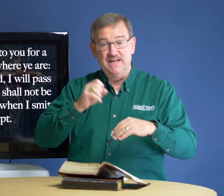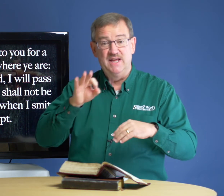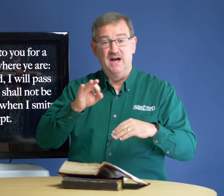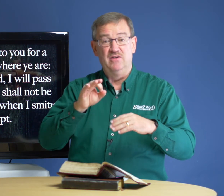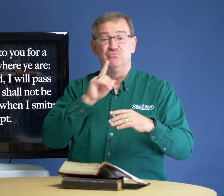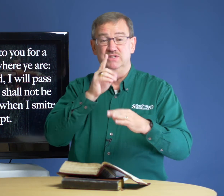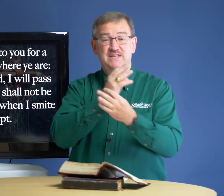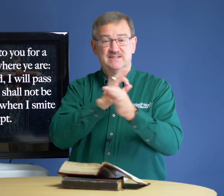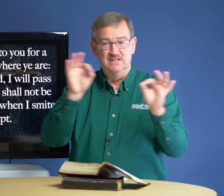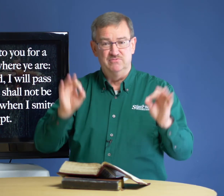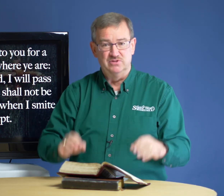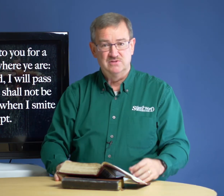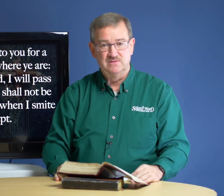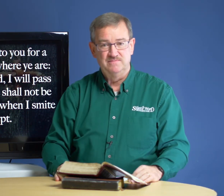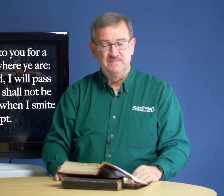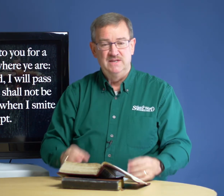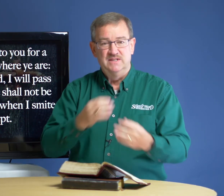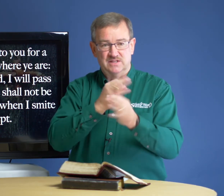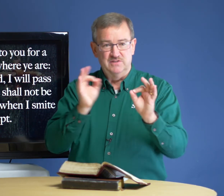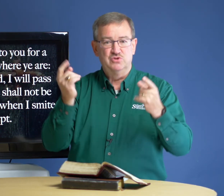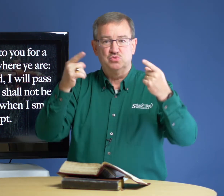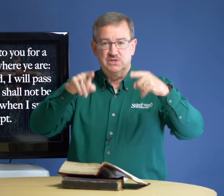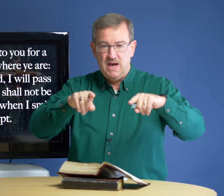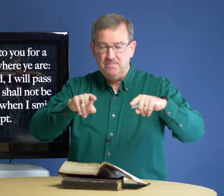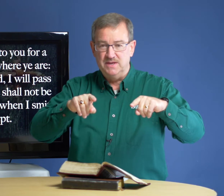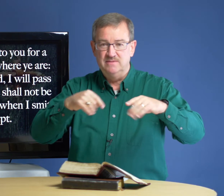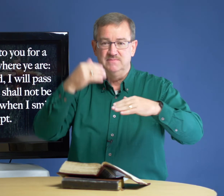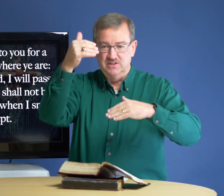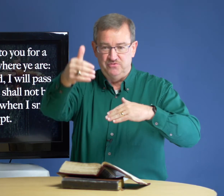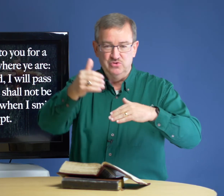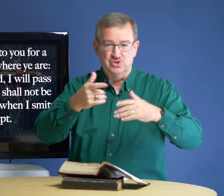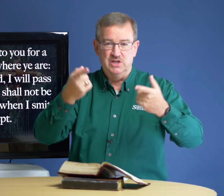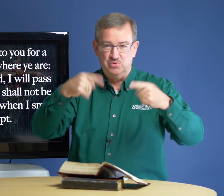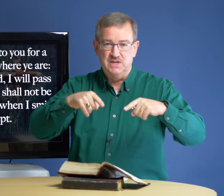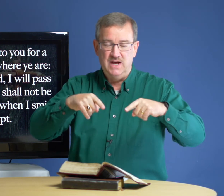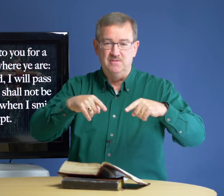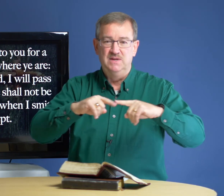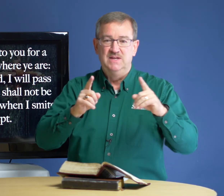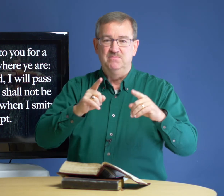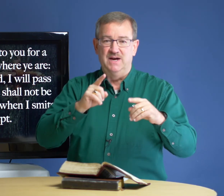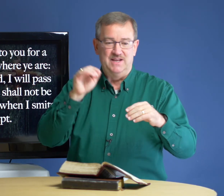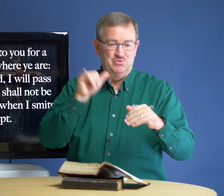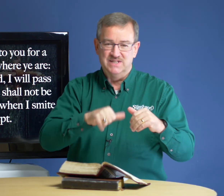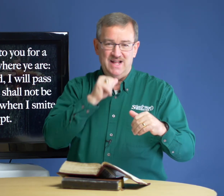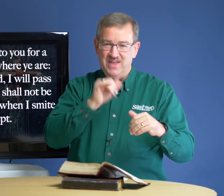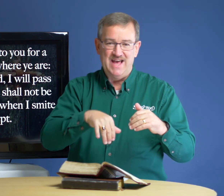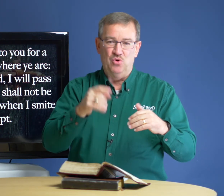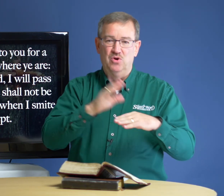of really deliverance. Deliverance was coming in the future. It would come, but it was not that on